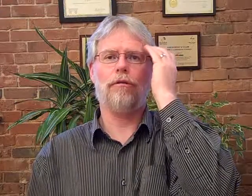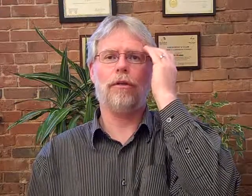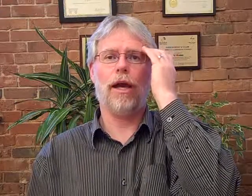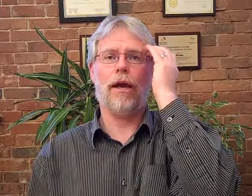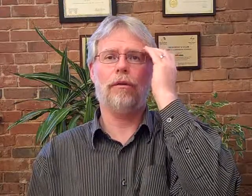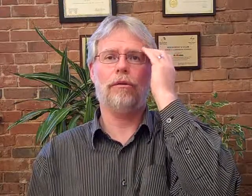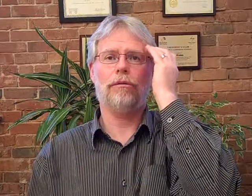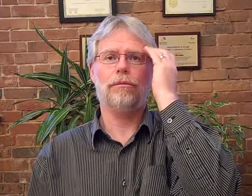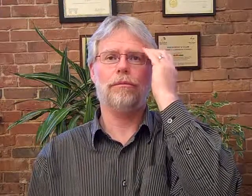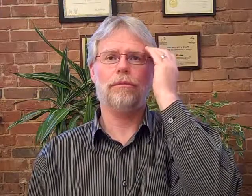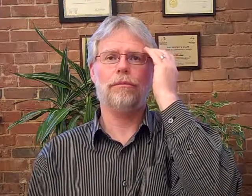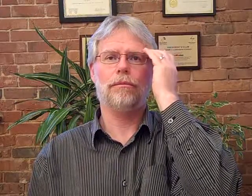now